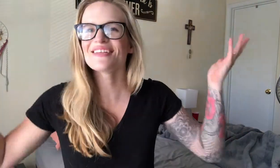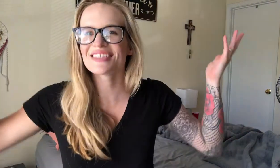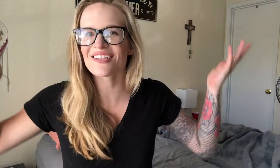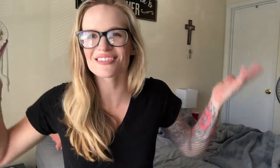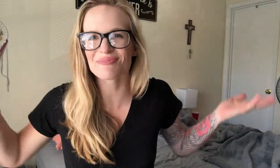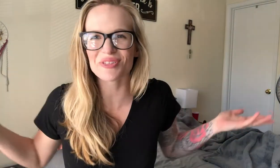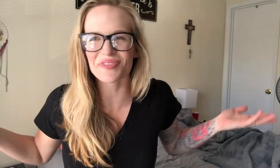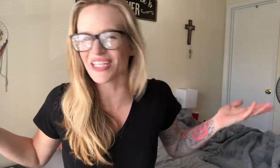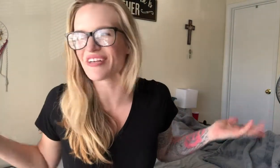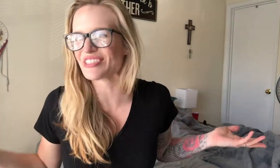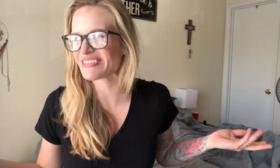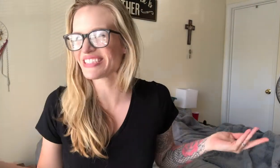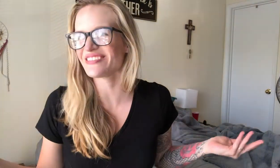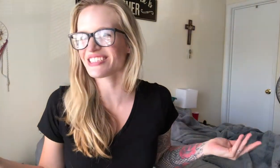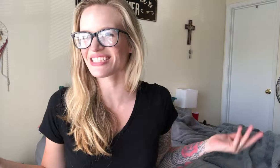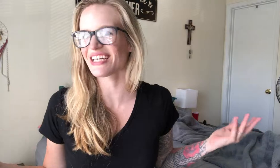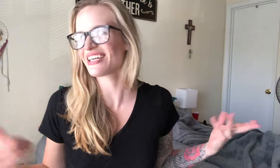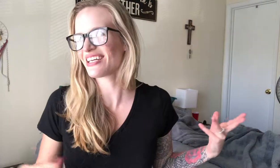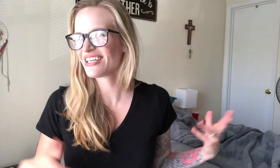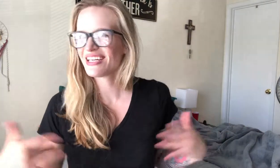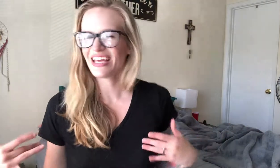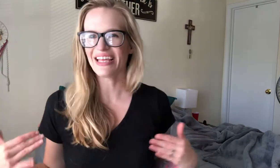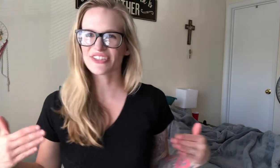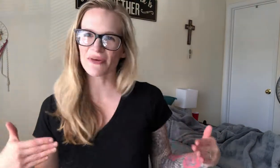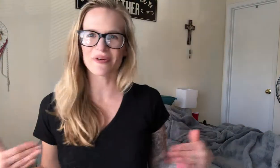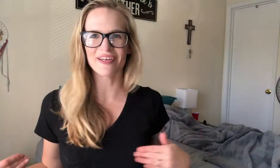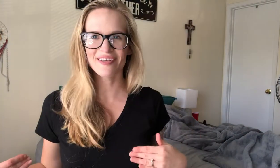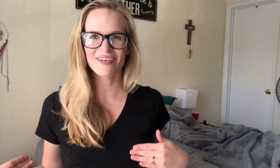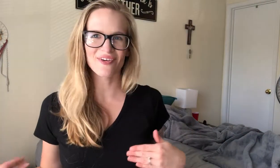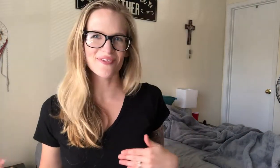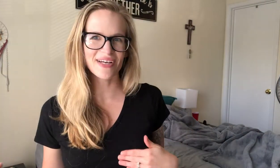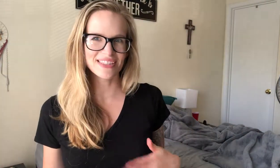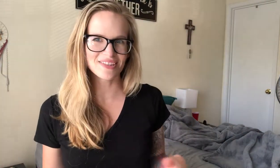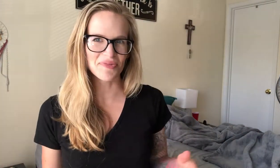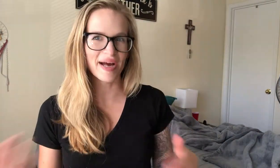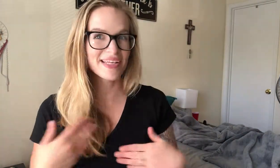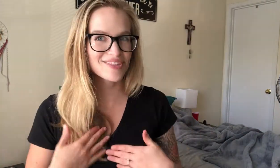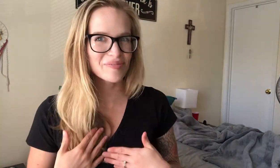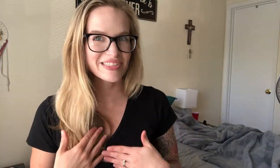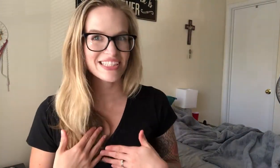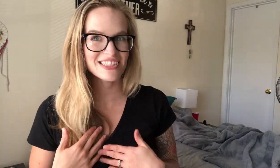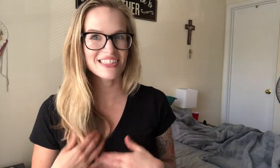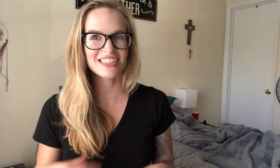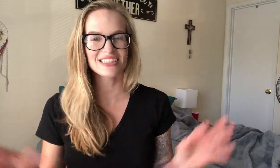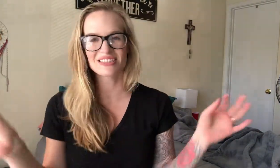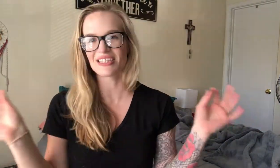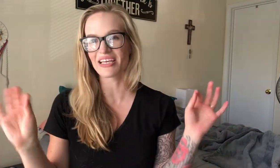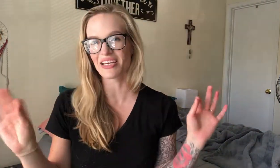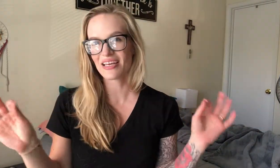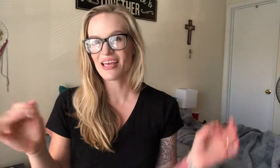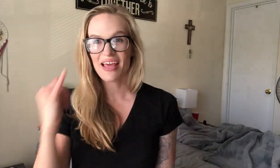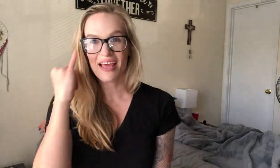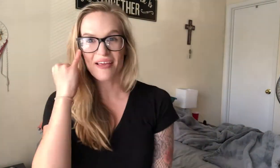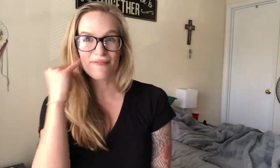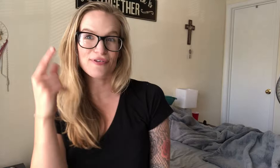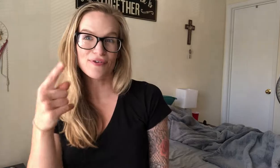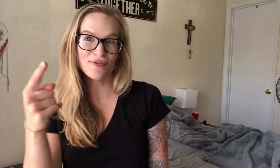ASL is a beautiful language. Because you can just like. Interpret it your own way. So my interpretation is like. If you